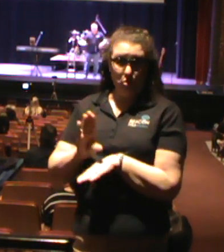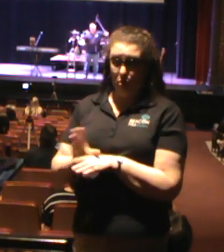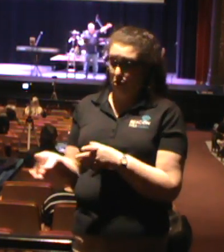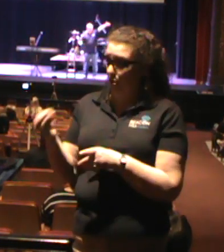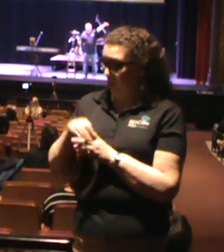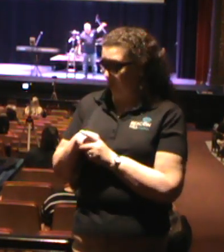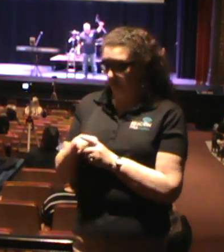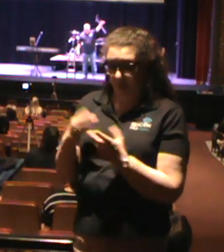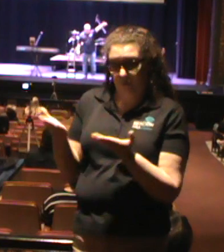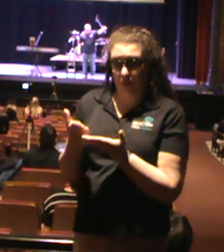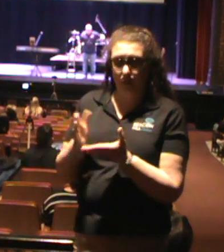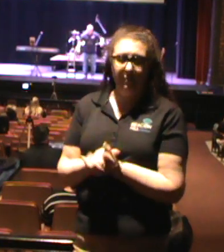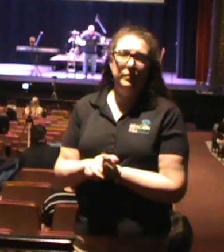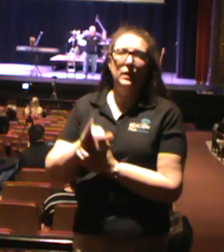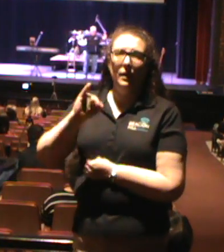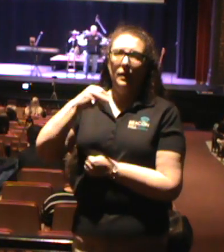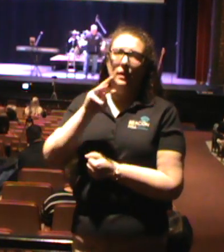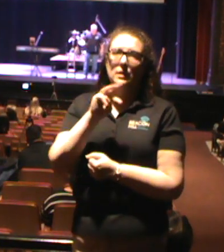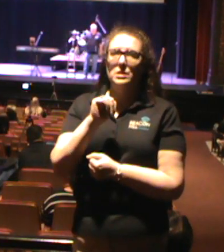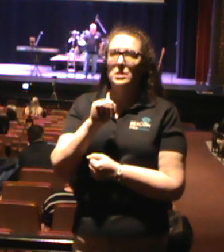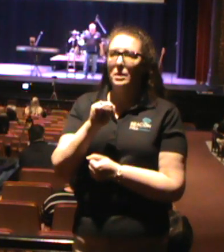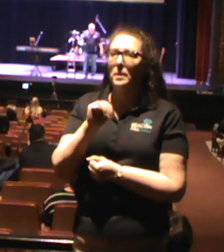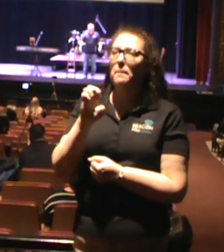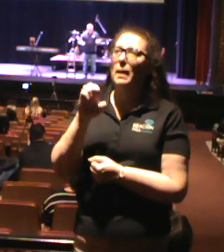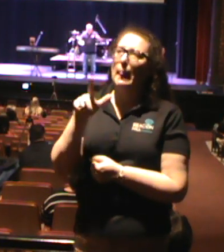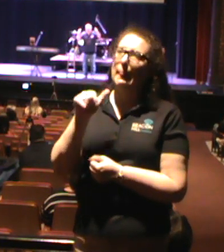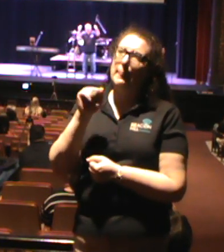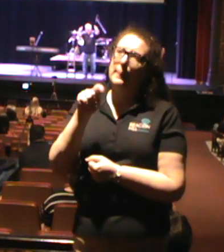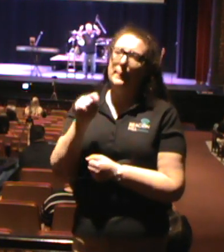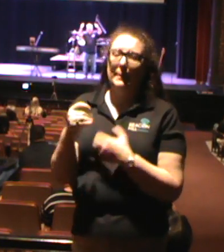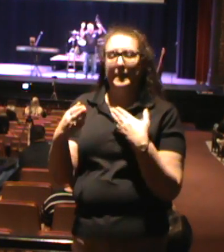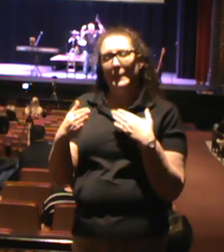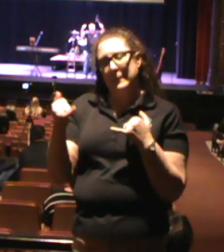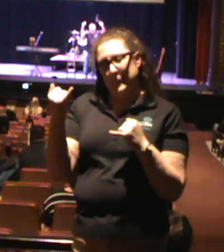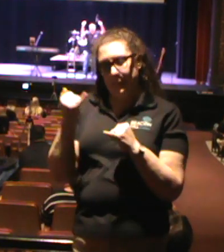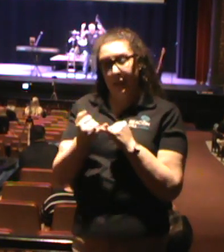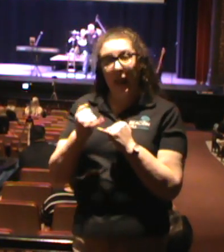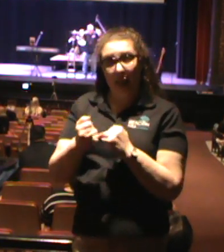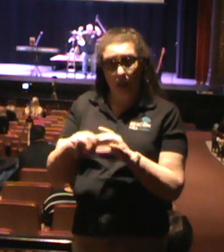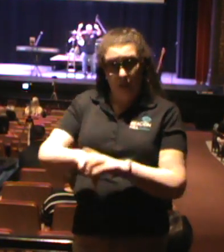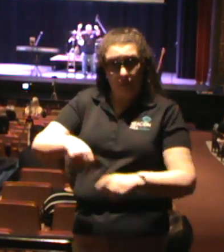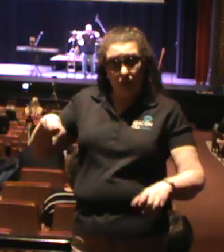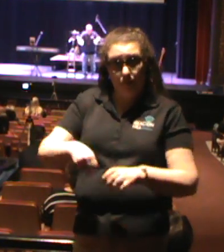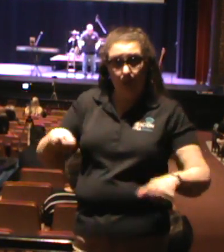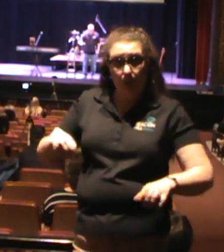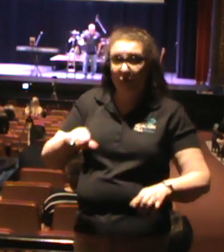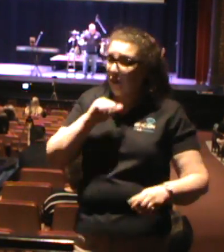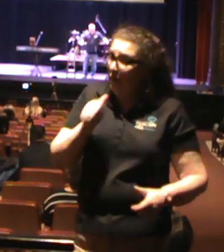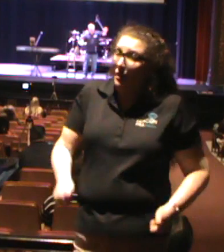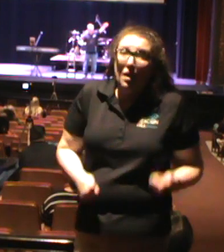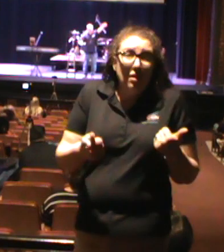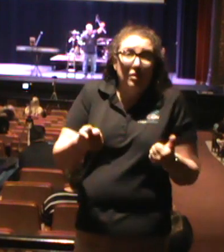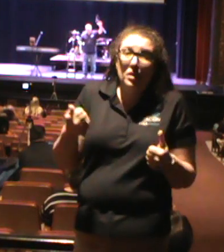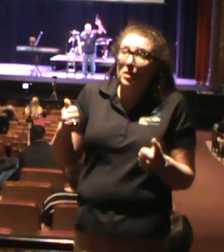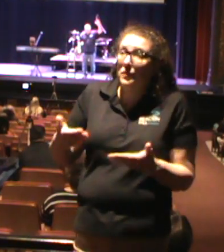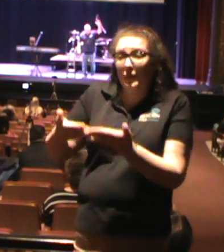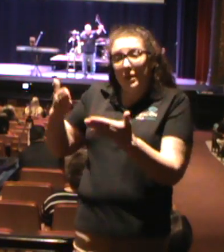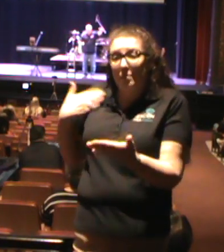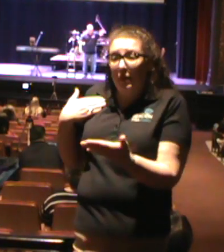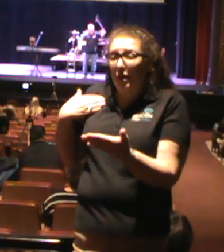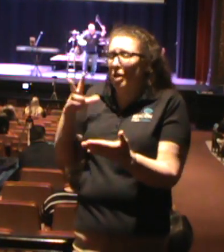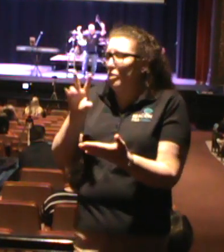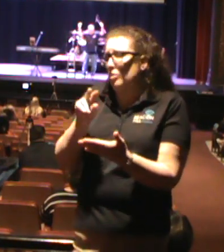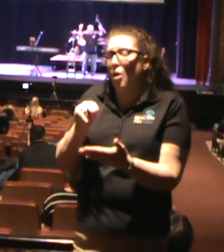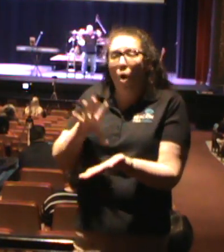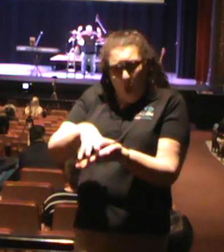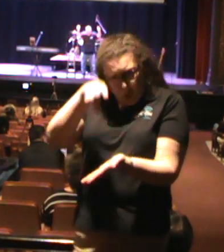say. They say, Jim Elliott, the end of the spear, wow. Don't live in the past, but learn from it, y'all. There's a harvest field of